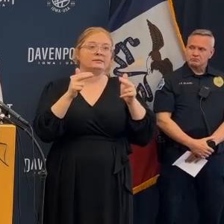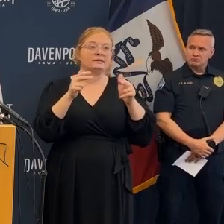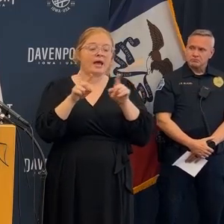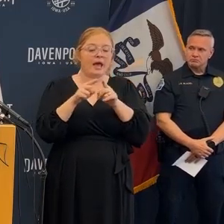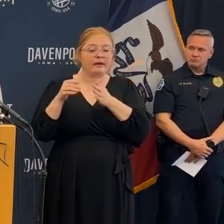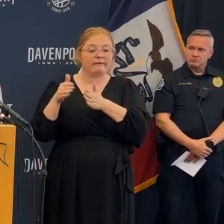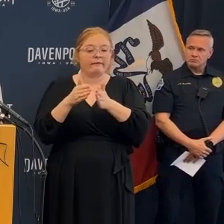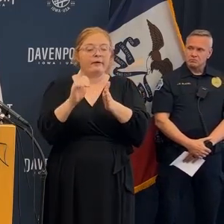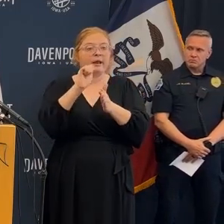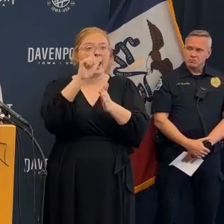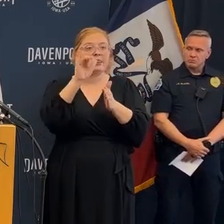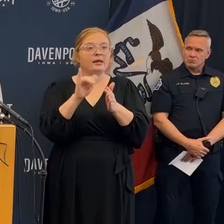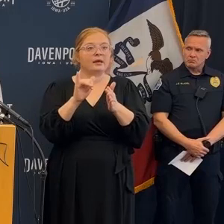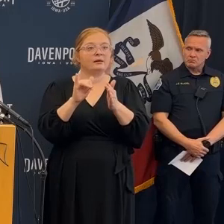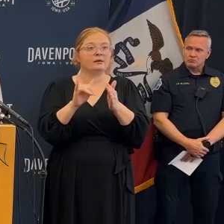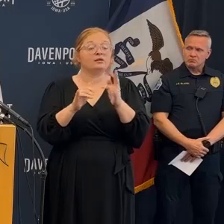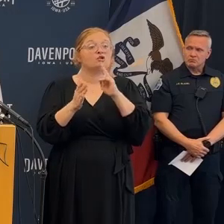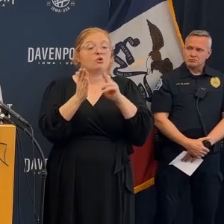there's concern about